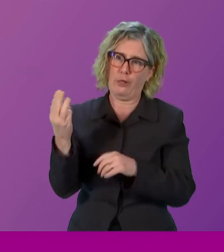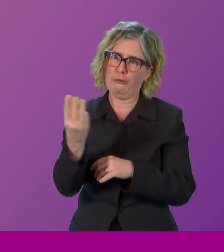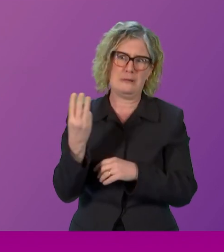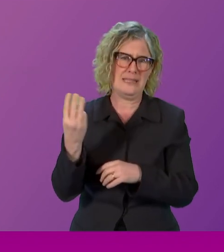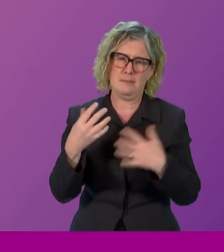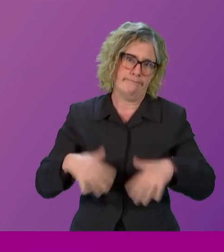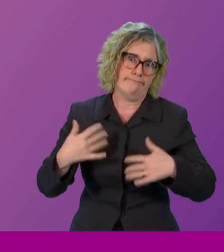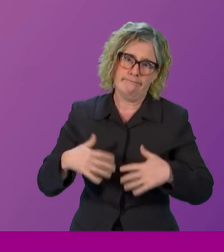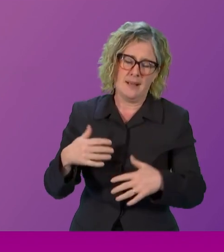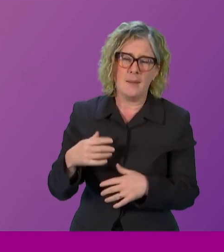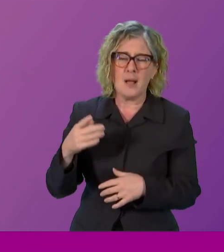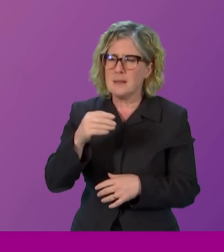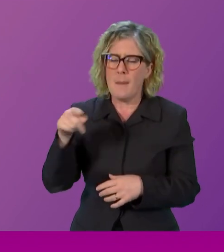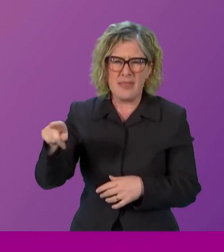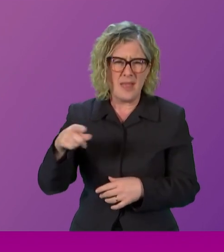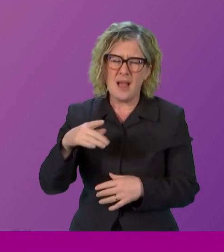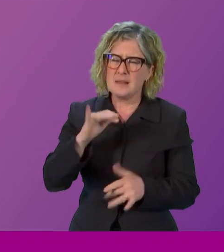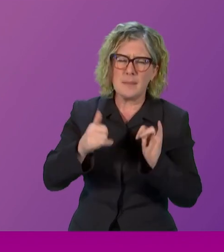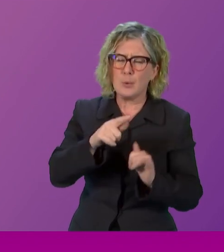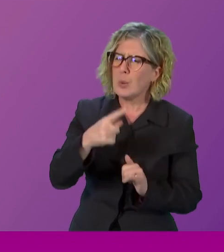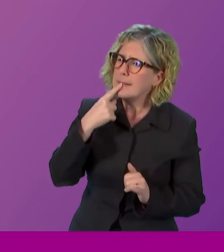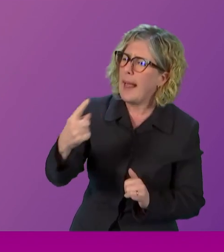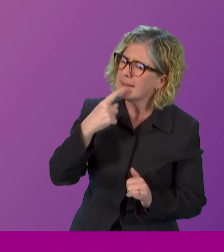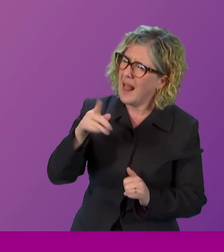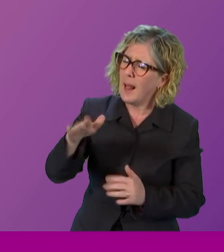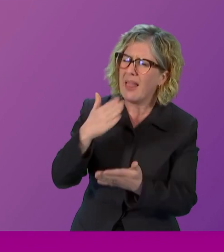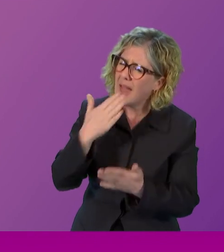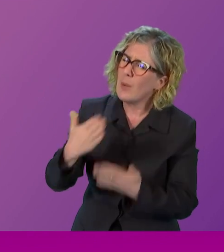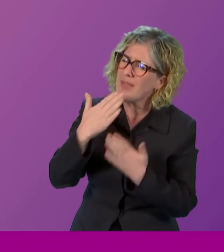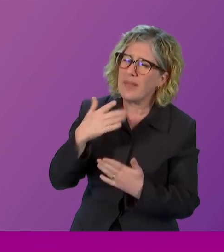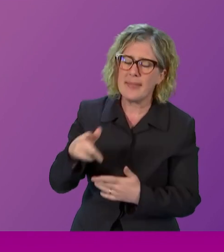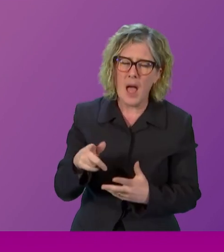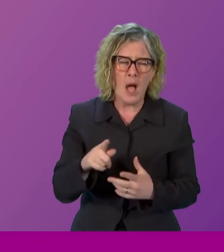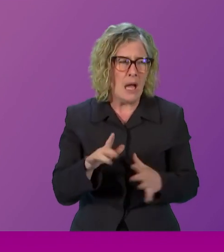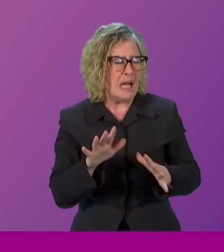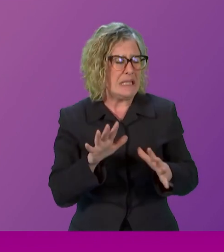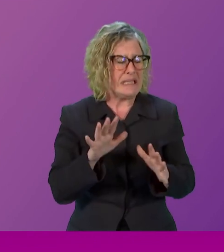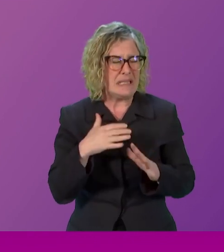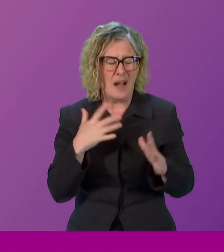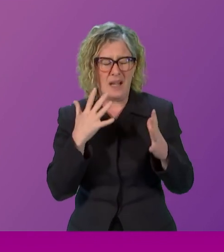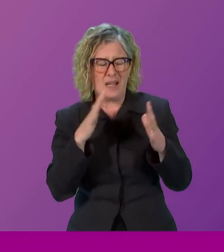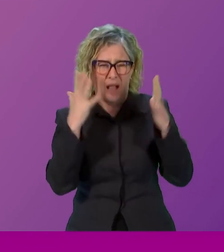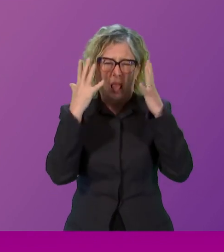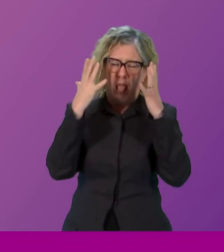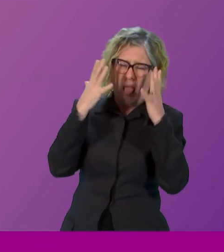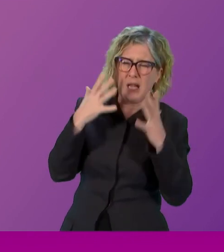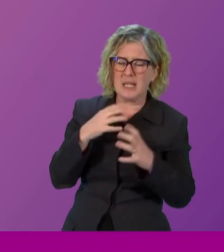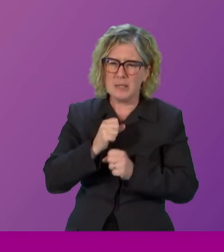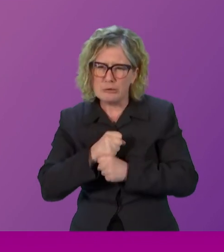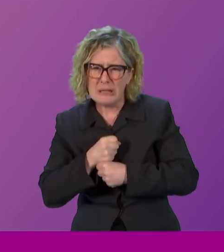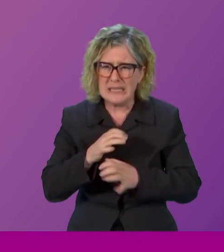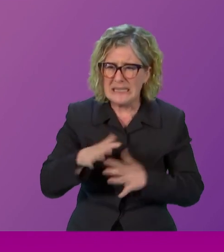where, because they're tense or they're pressurised on these events. But these three have been